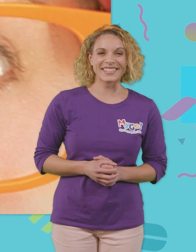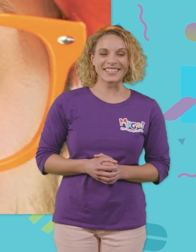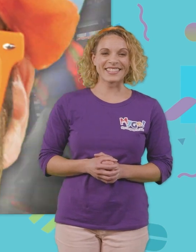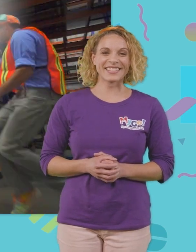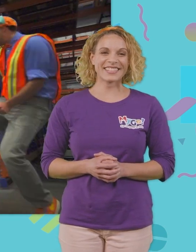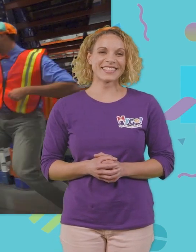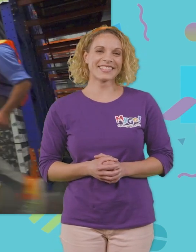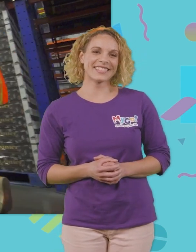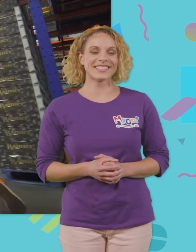It's time for to It's